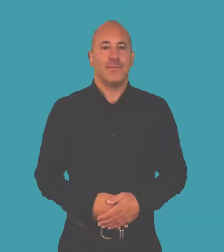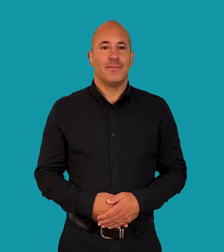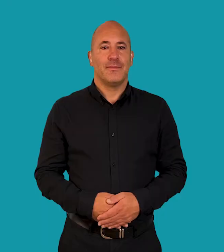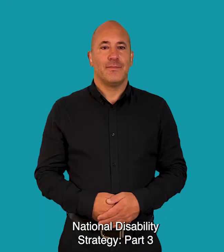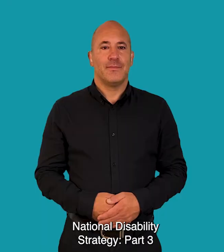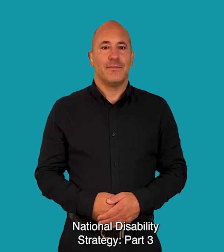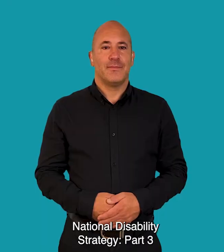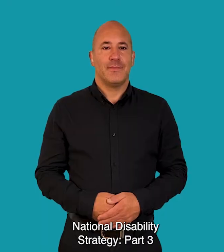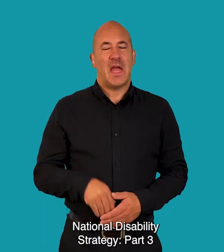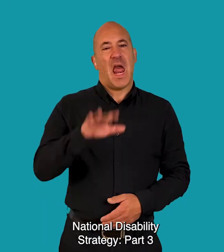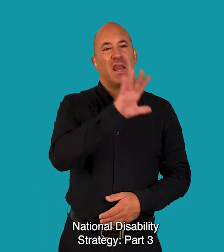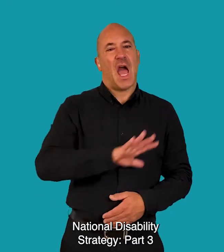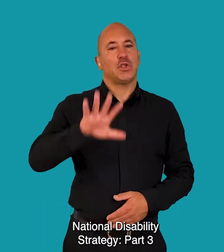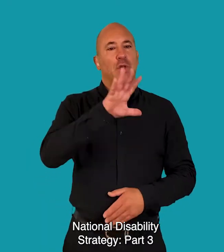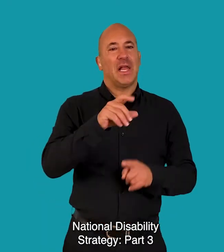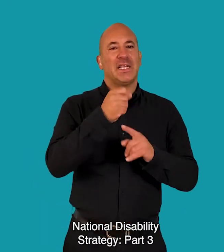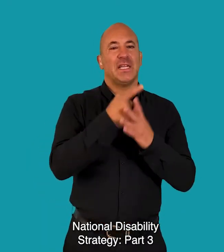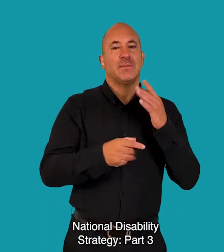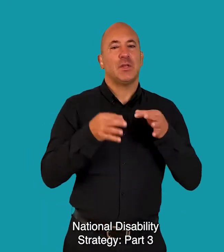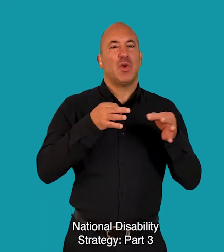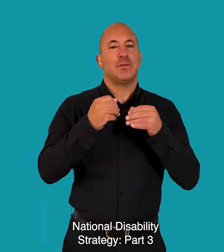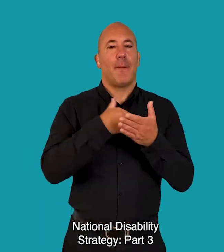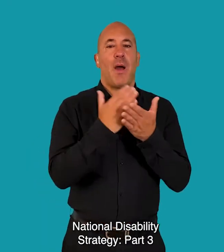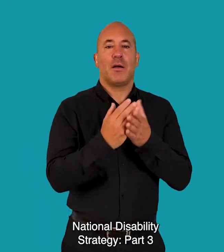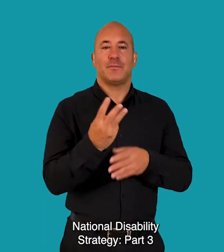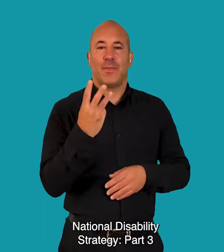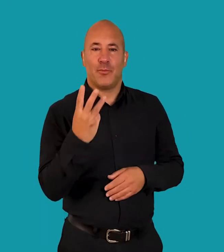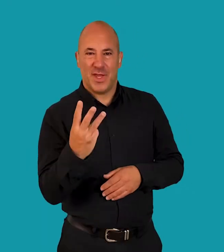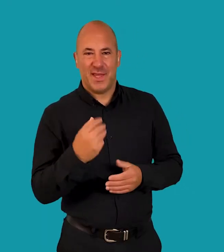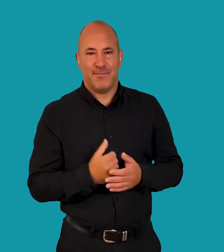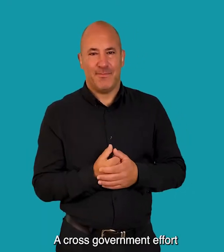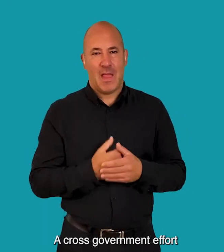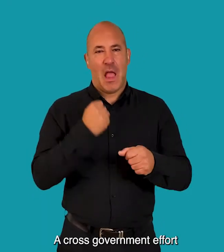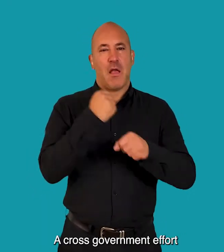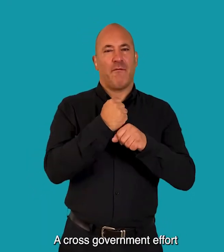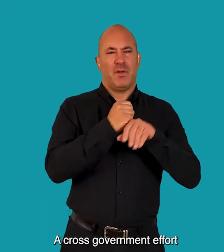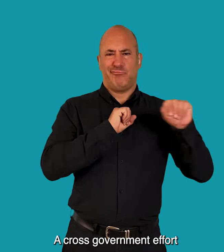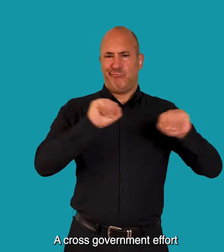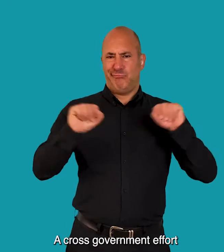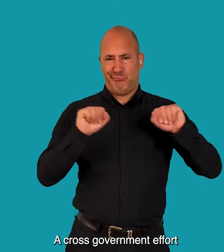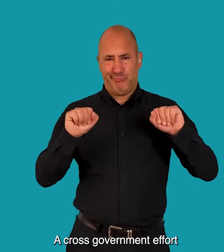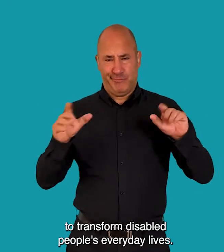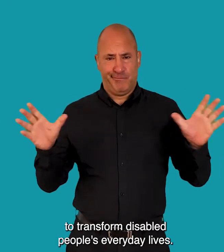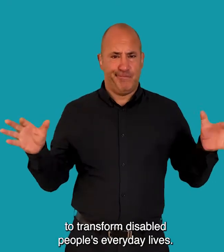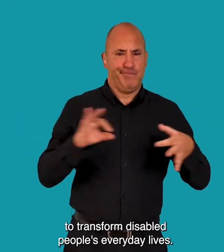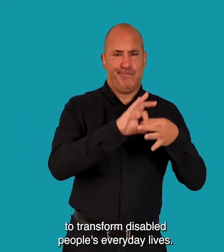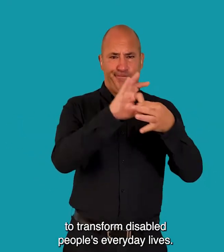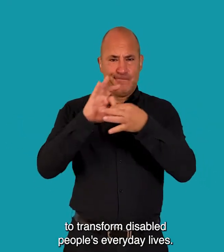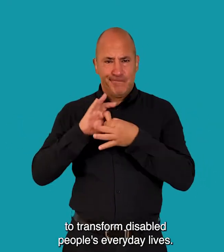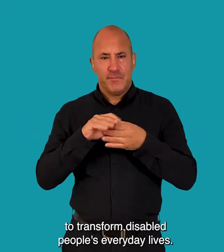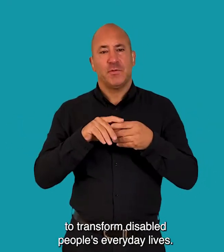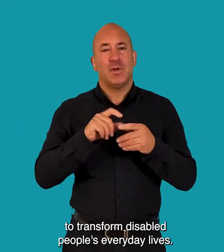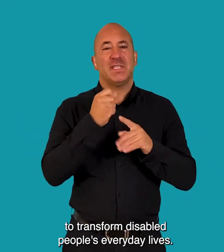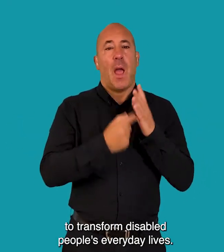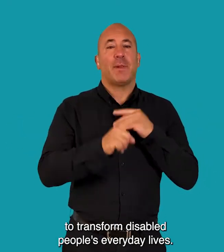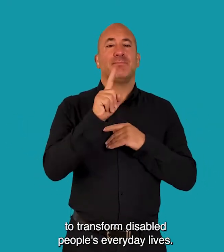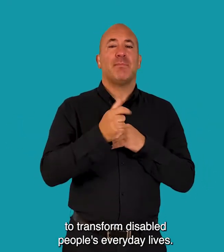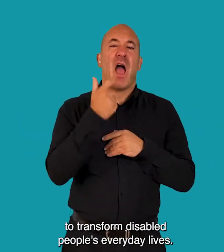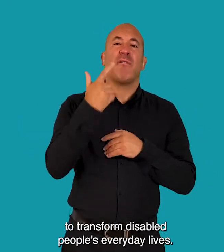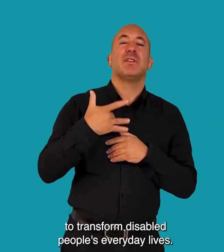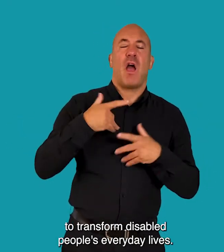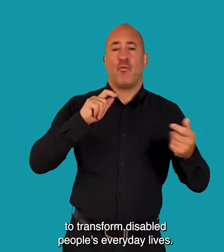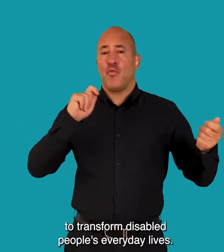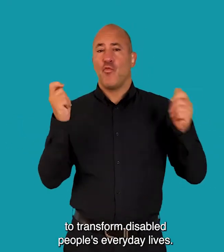National Disability Strategy, Part 3 A cross-government effort to transform disabled